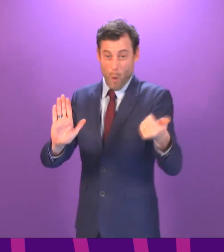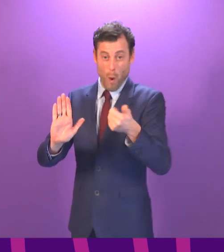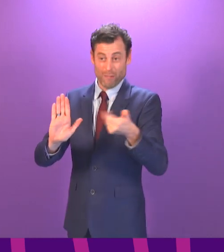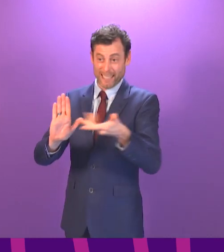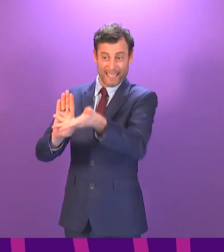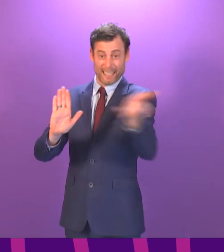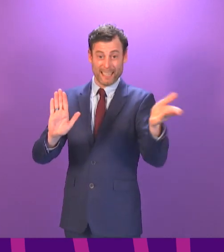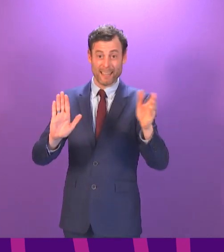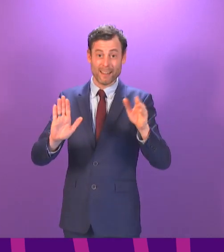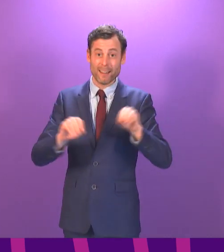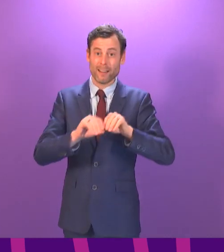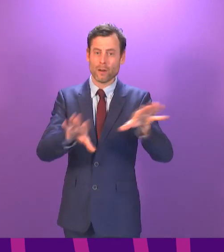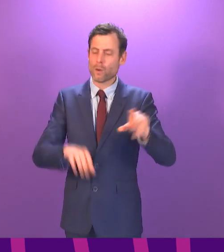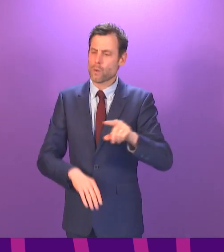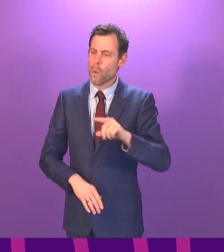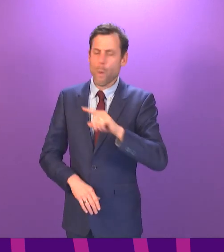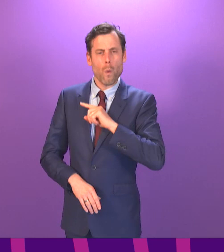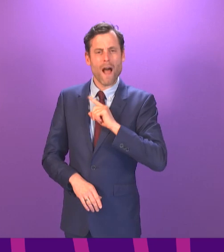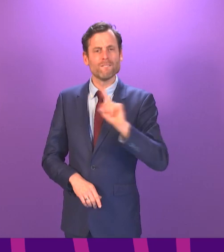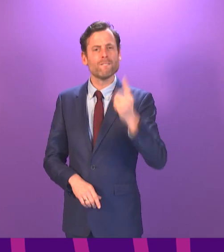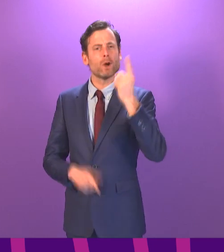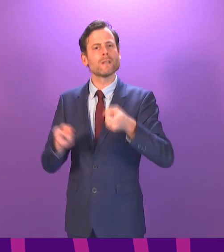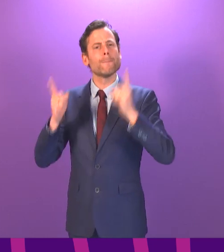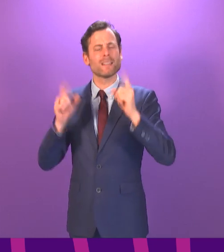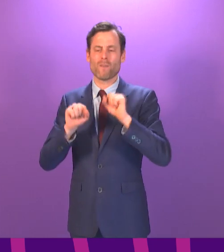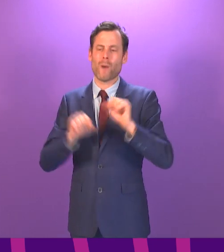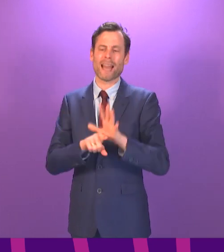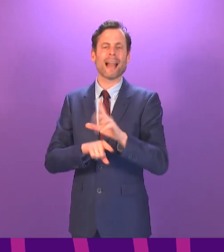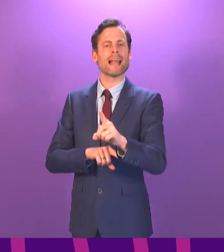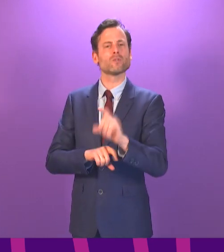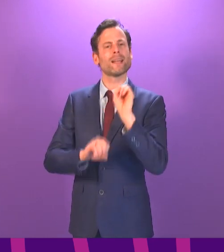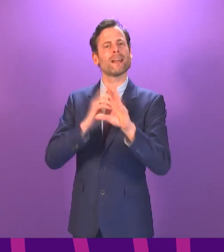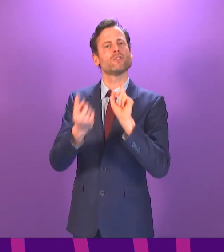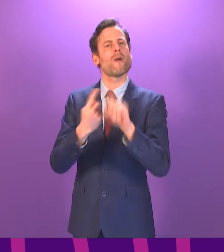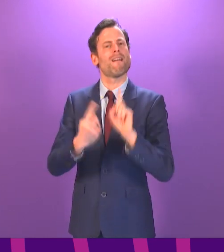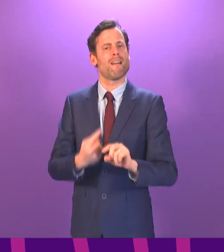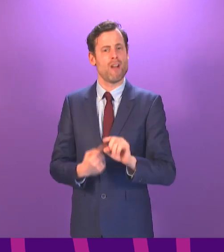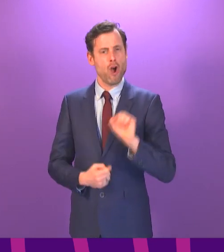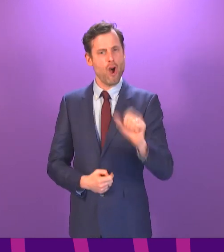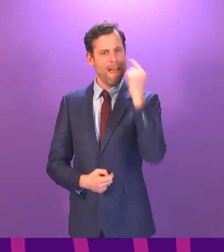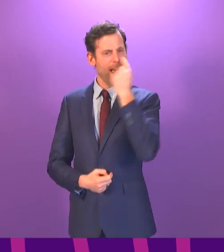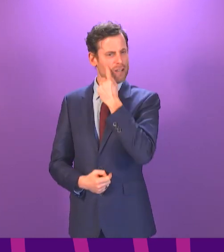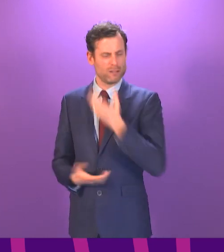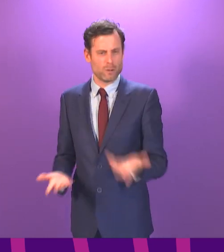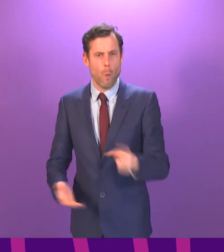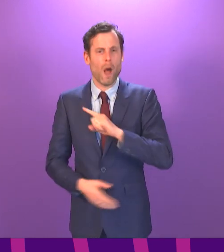The first minister does not need to wait for her committee appearance to answer these questions because the committee won't publish the evidence anyway.